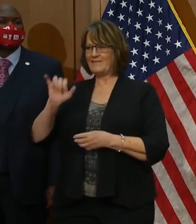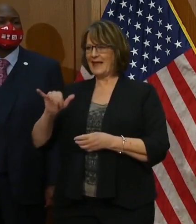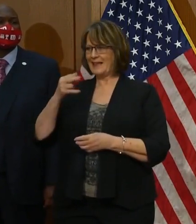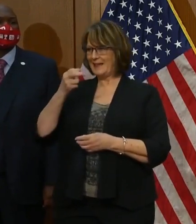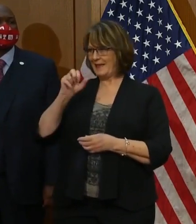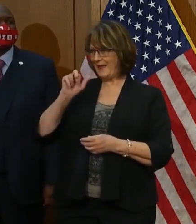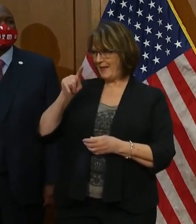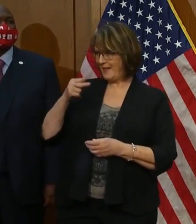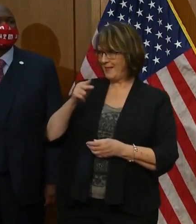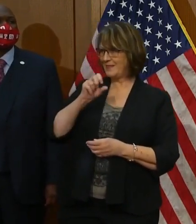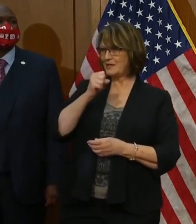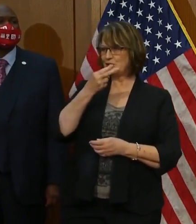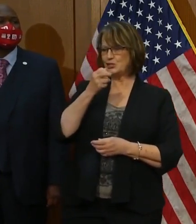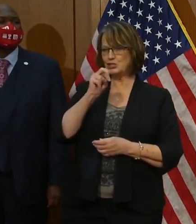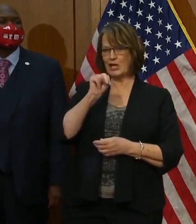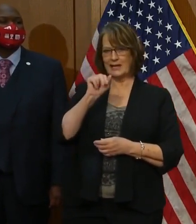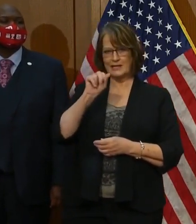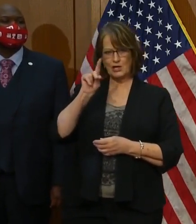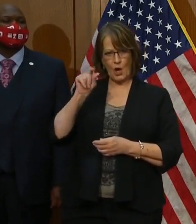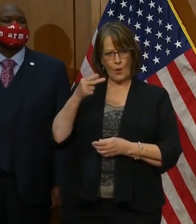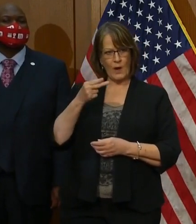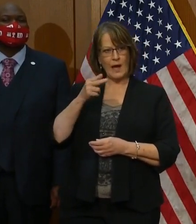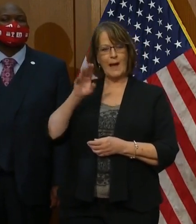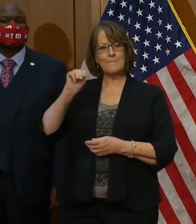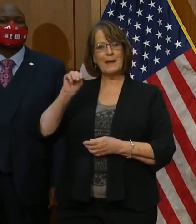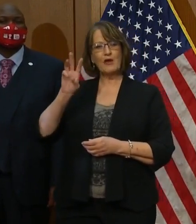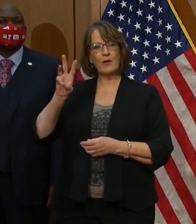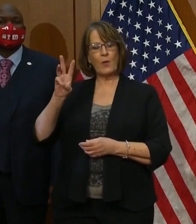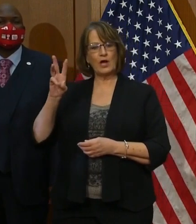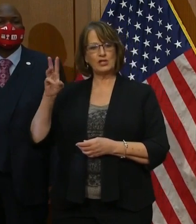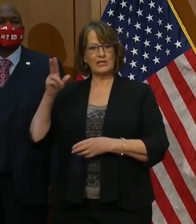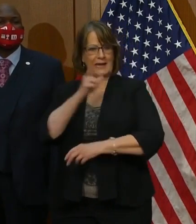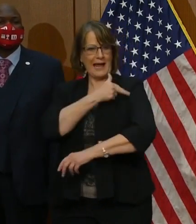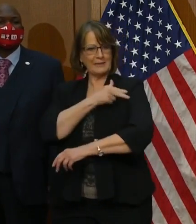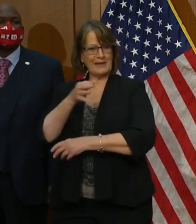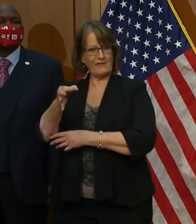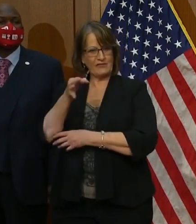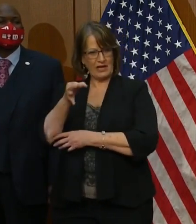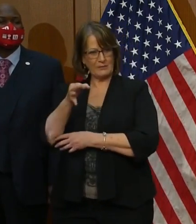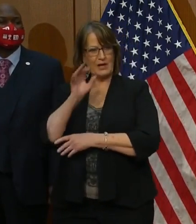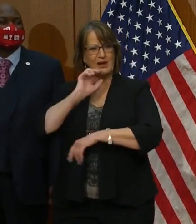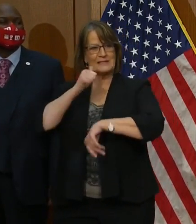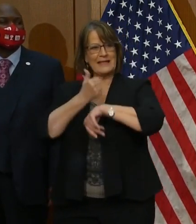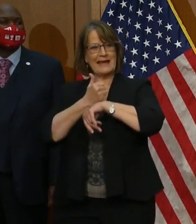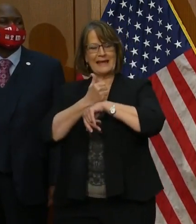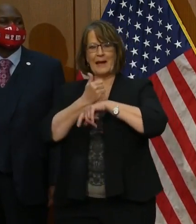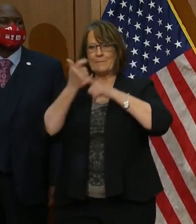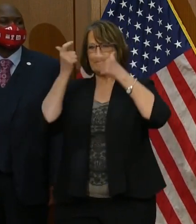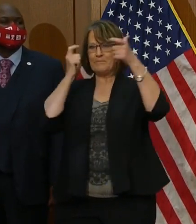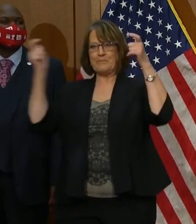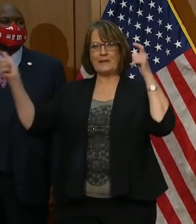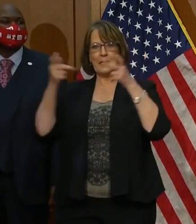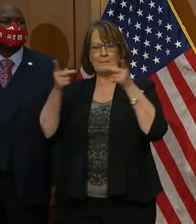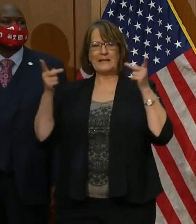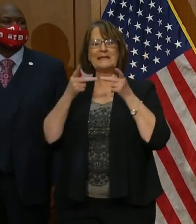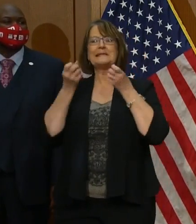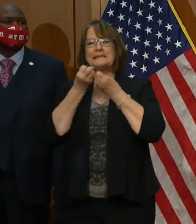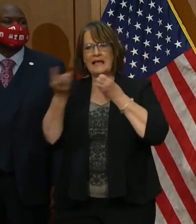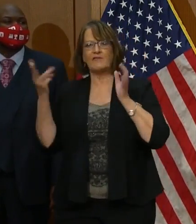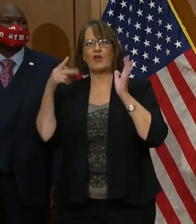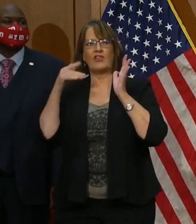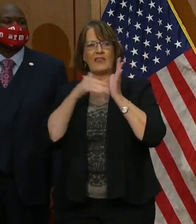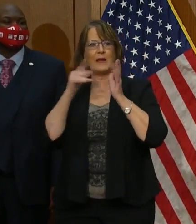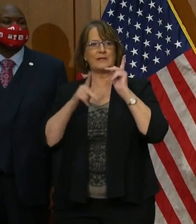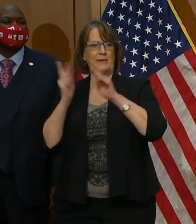Washington Healthcare in Fredericksburg are standing up clinics in large spaces that could accommodate several thousand people,